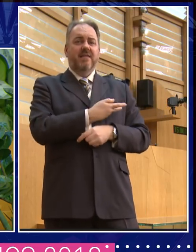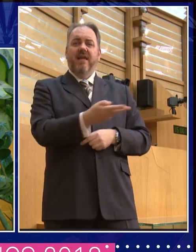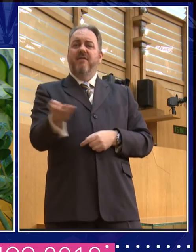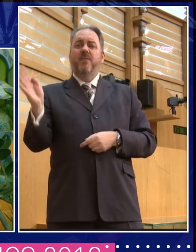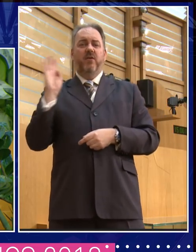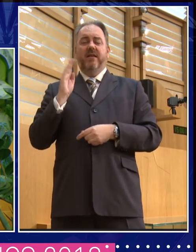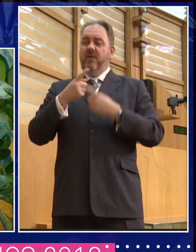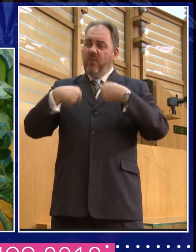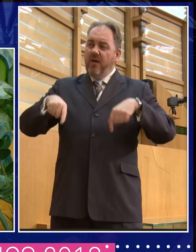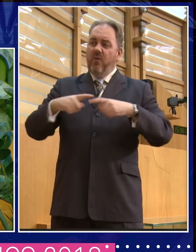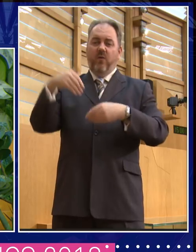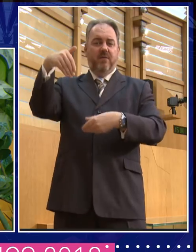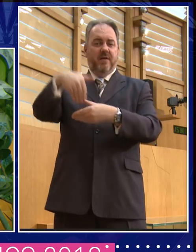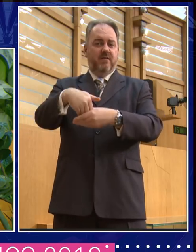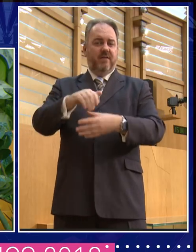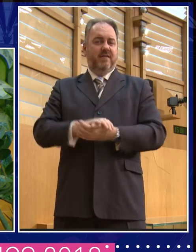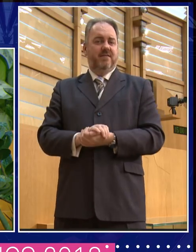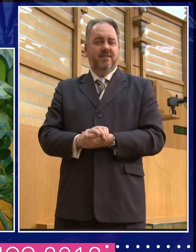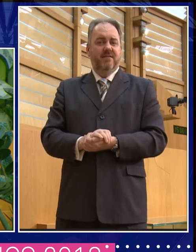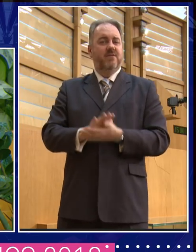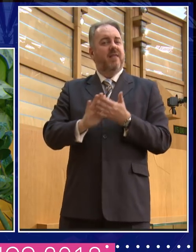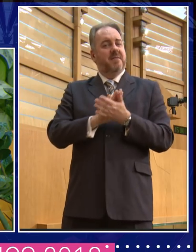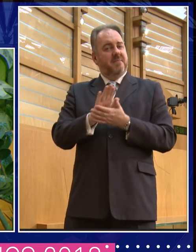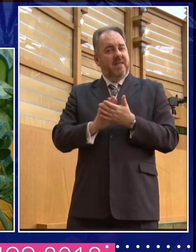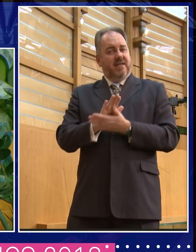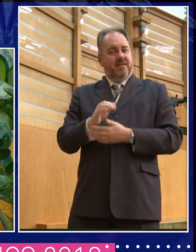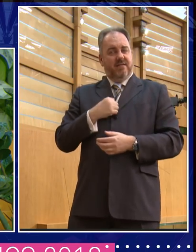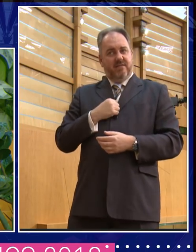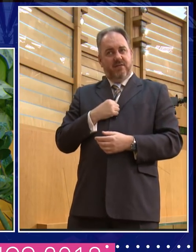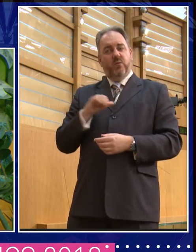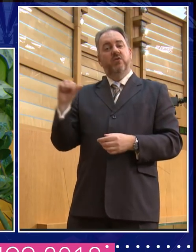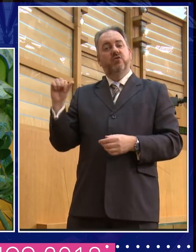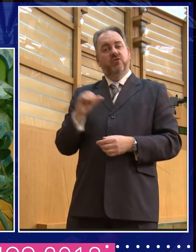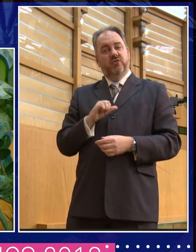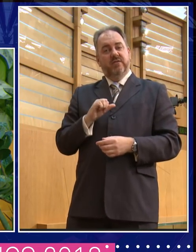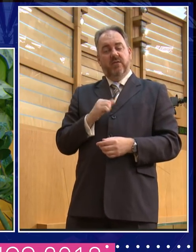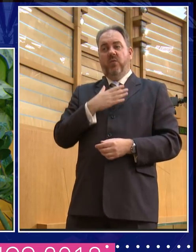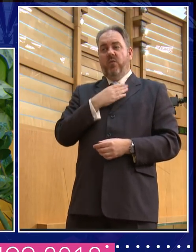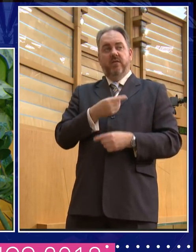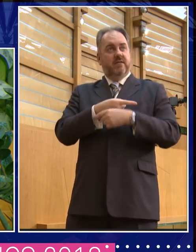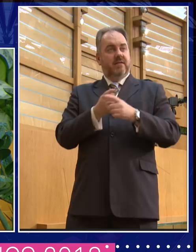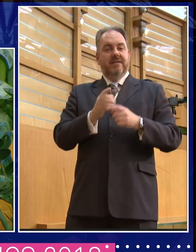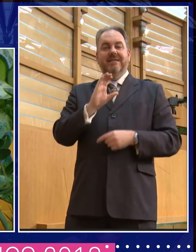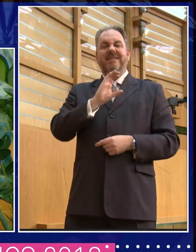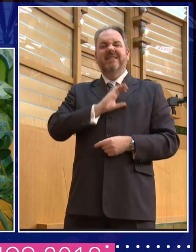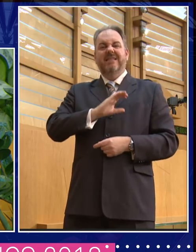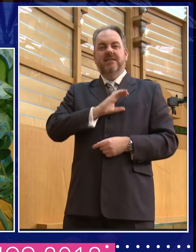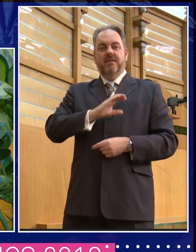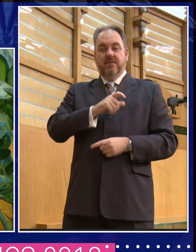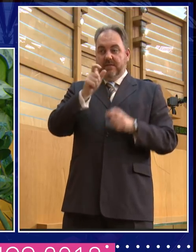Um, and, you know, what we want is the citizen to speak out. And I think